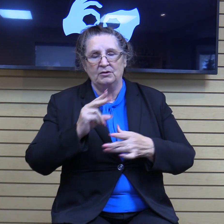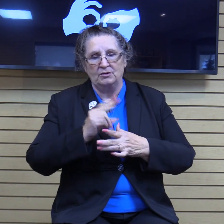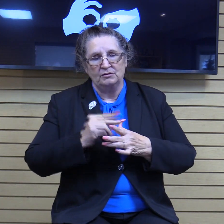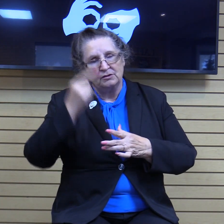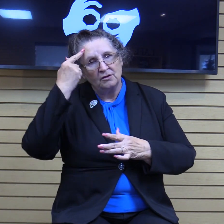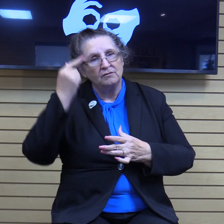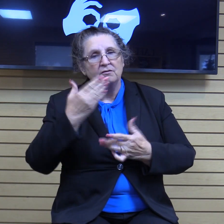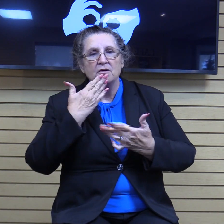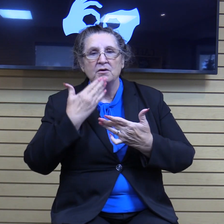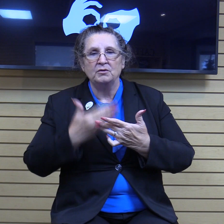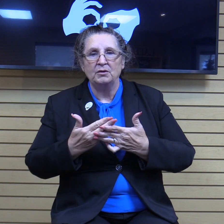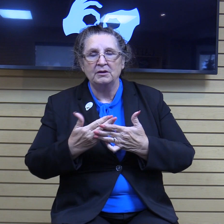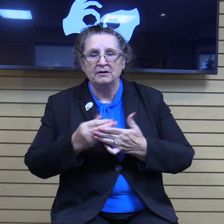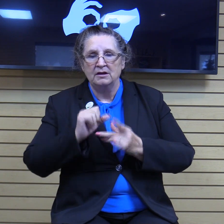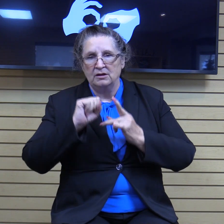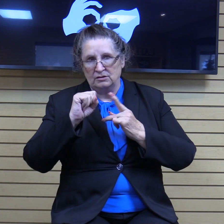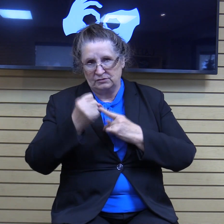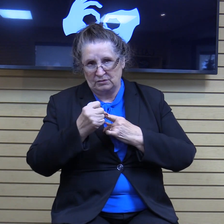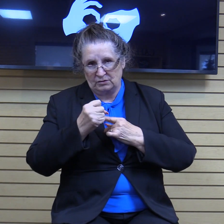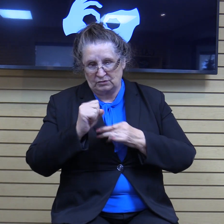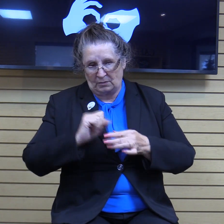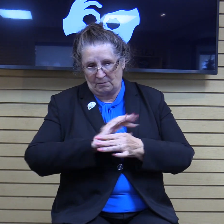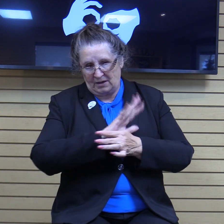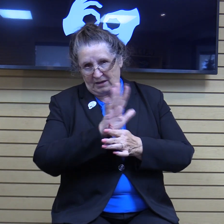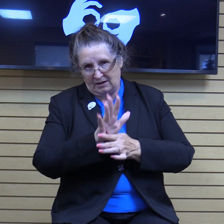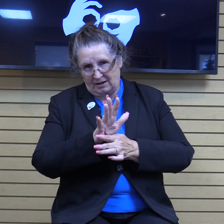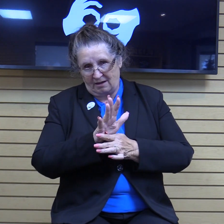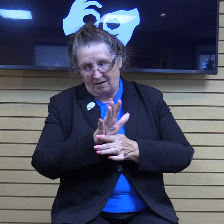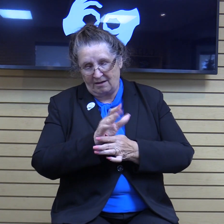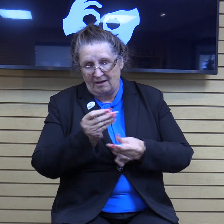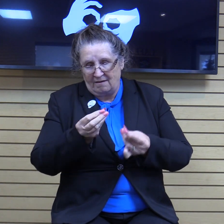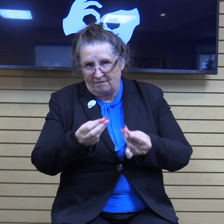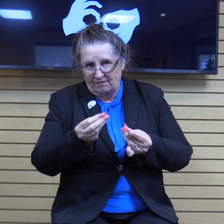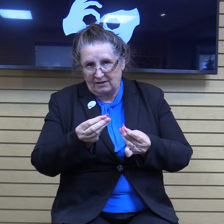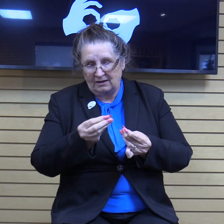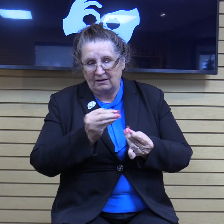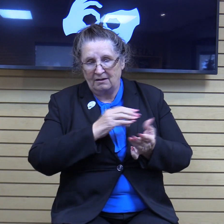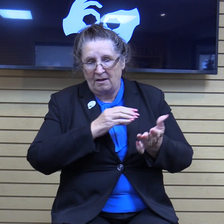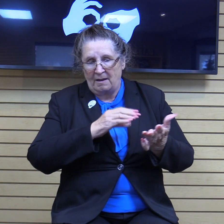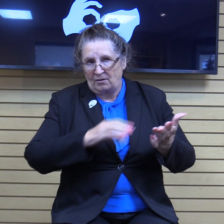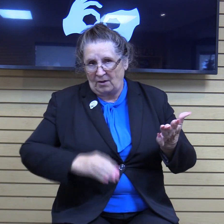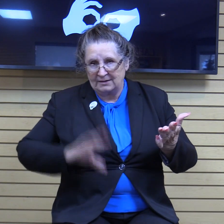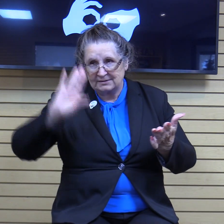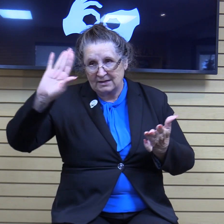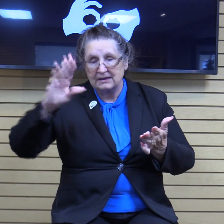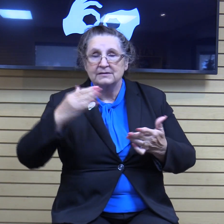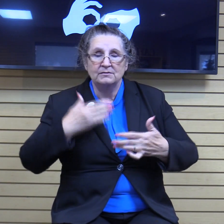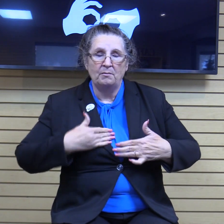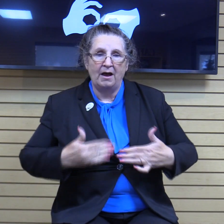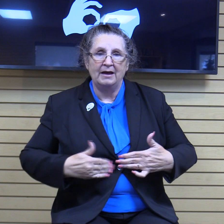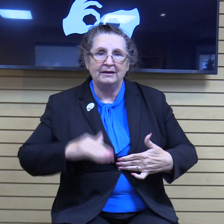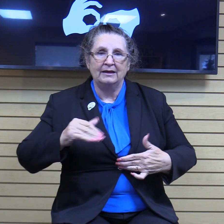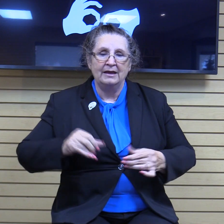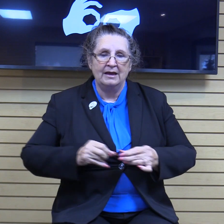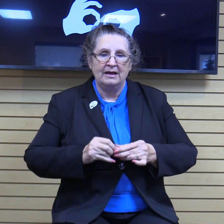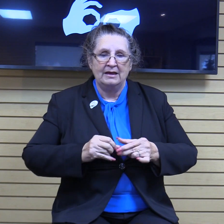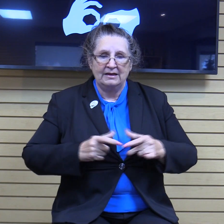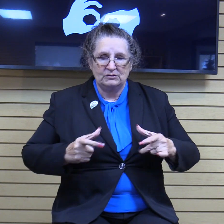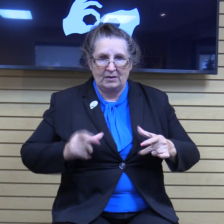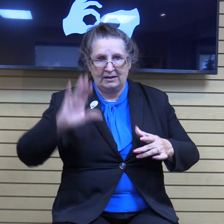edifying the body of Christ and expanding his kingdom. We're going to be in John chapter